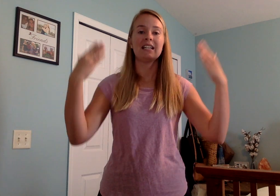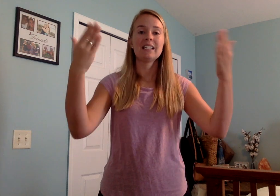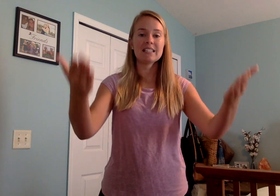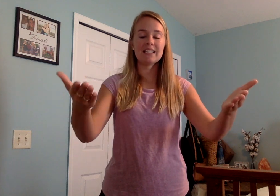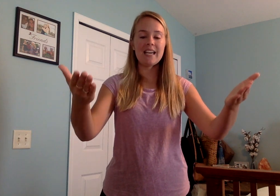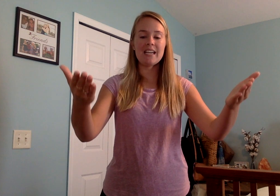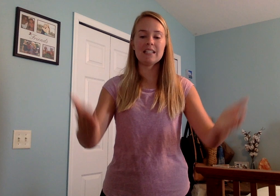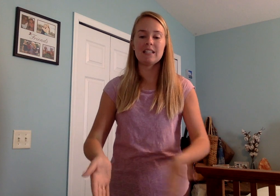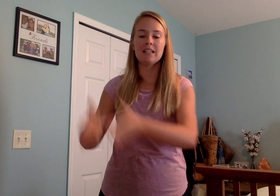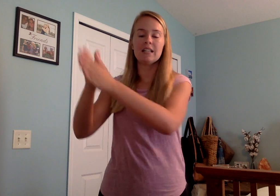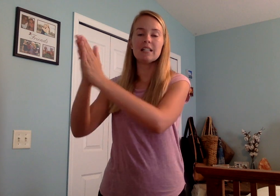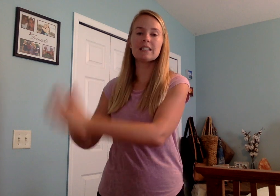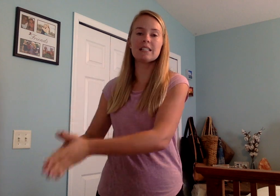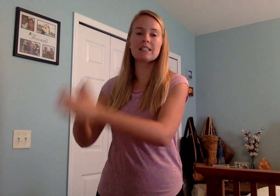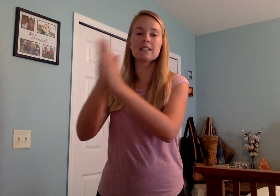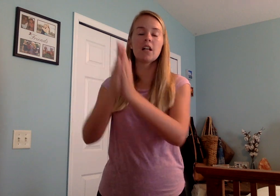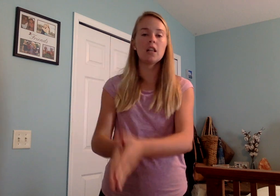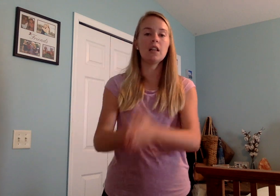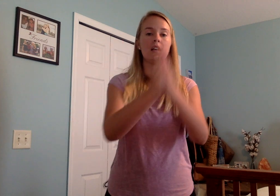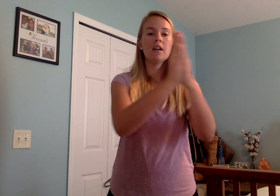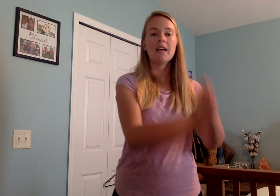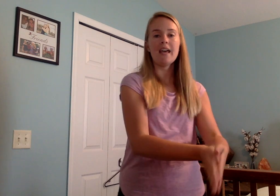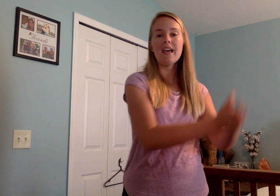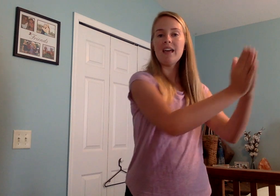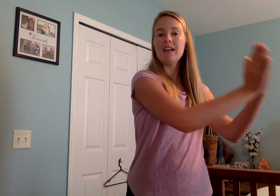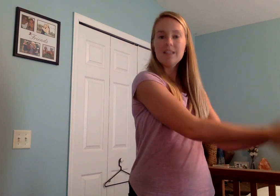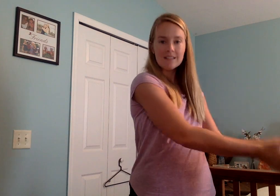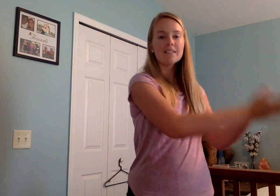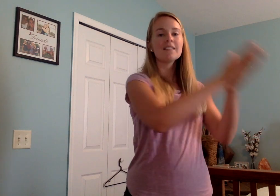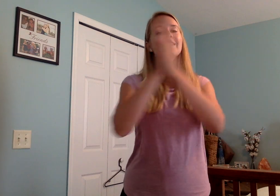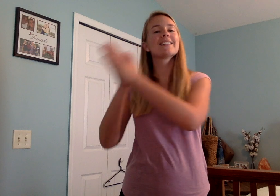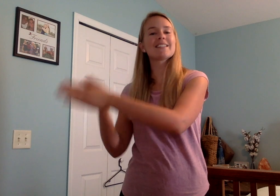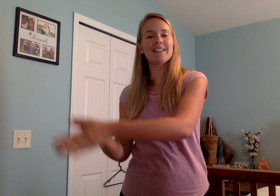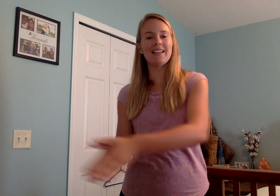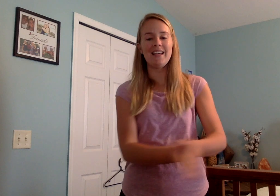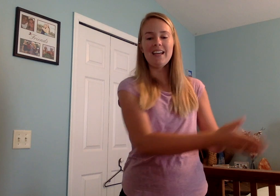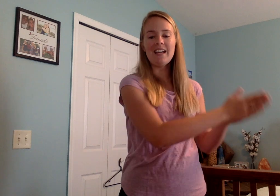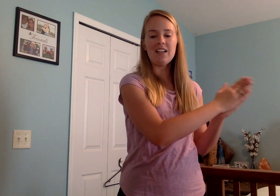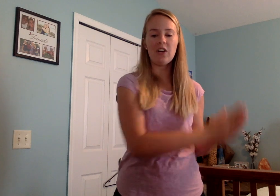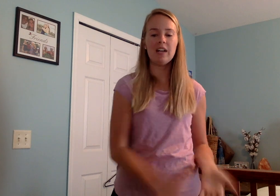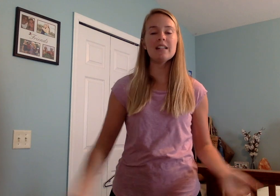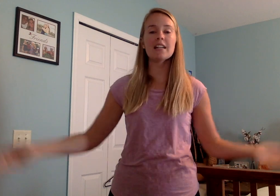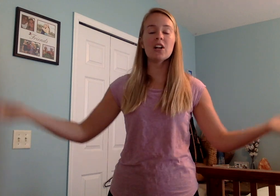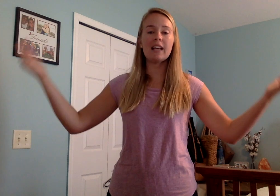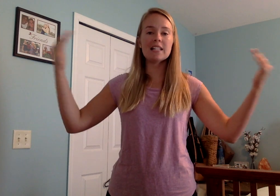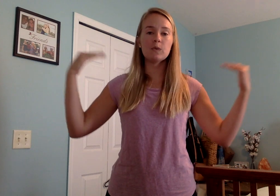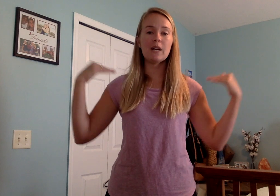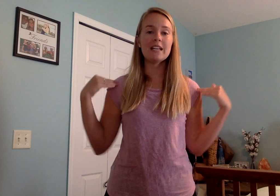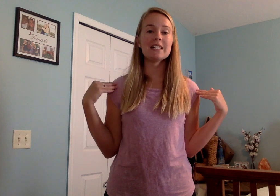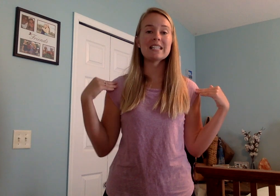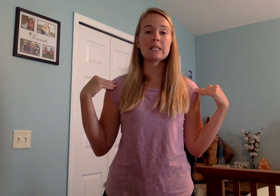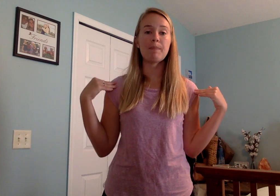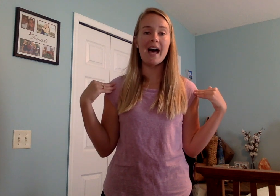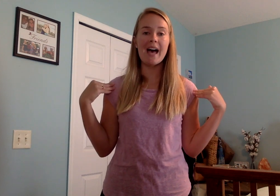slate, sl, slate. Very nice. And our last one, spy,